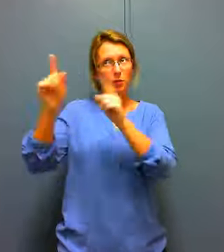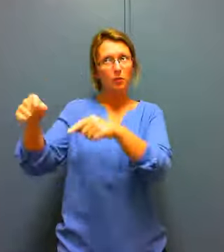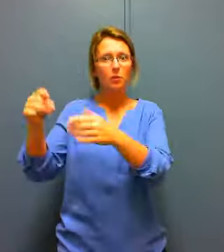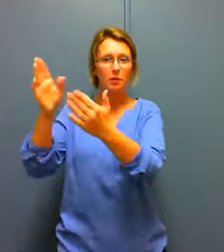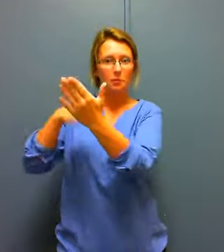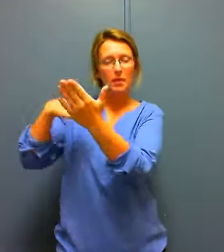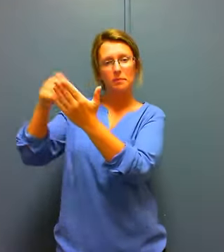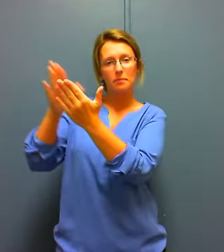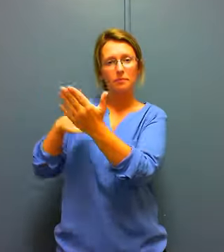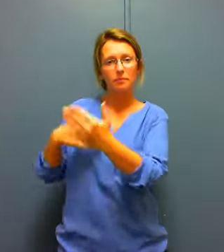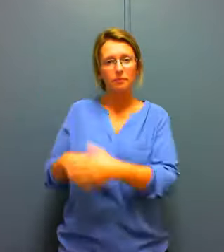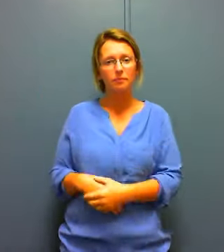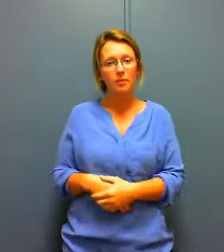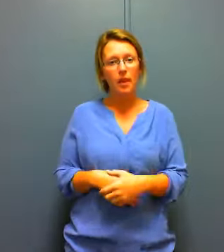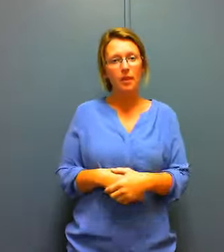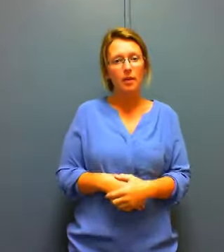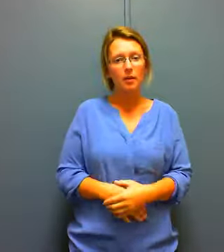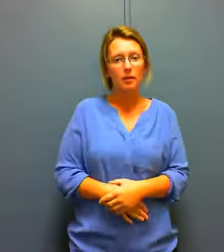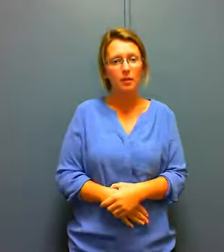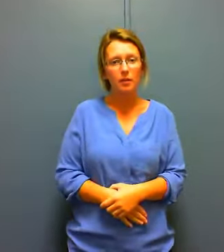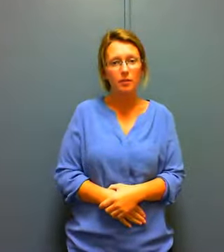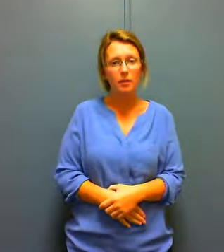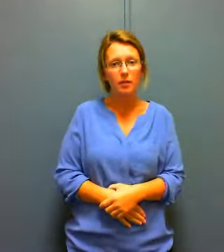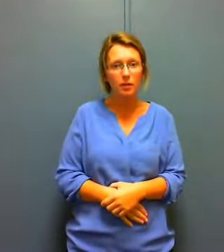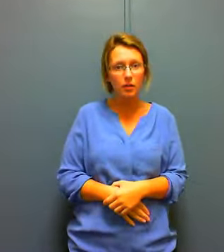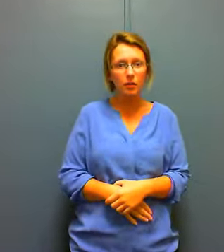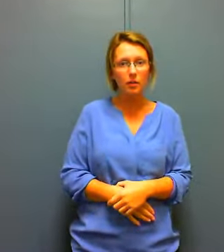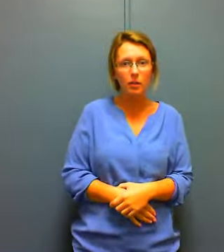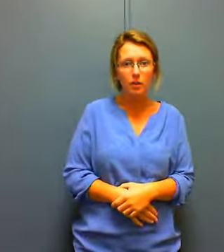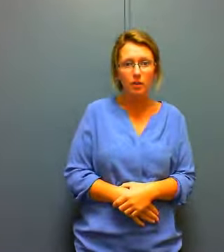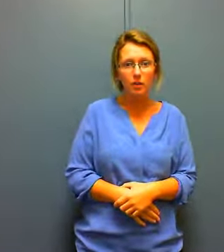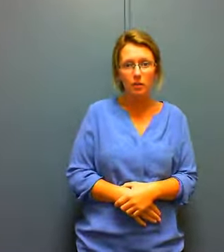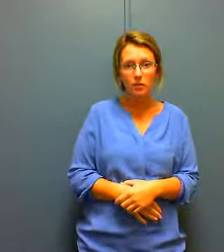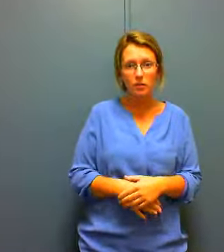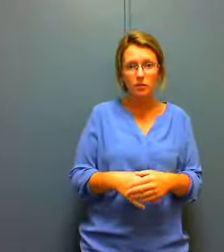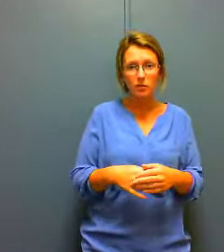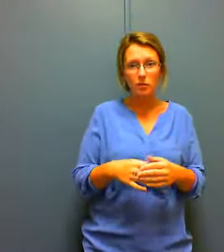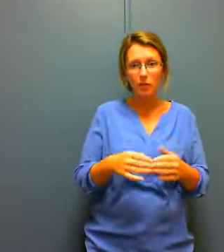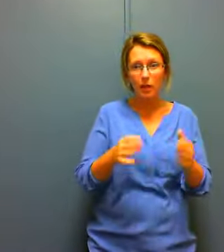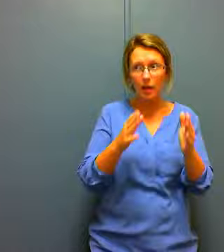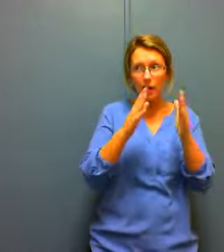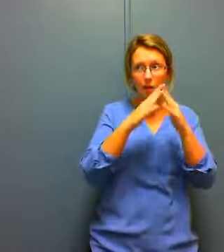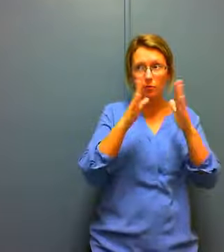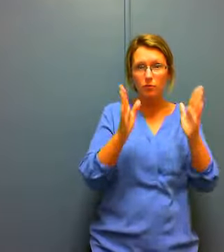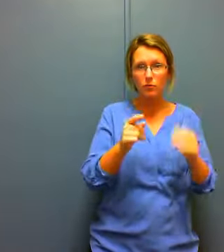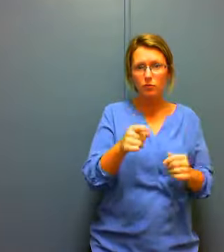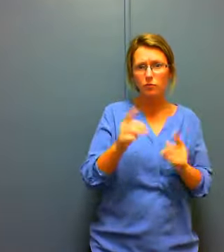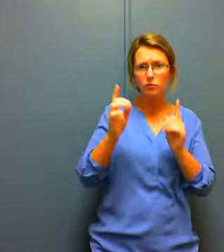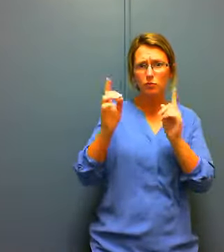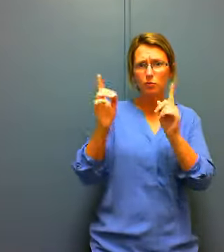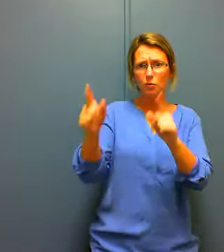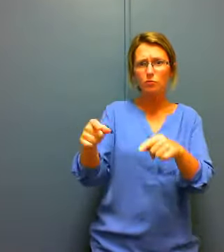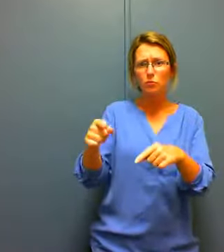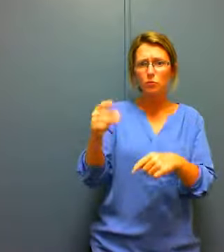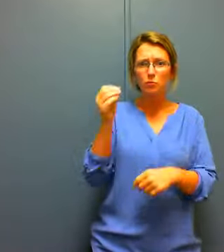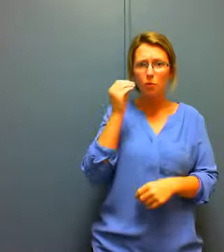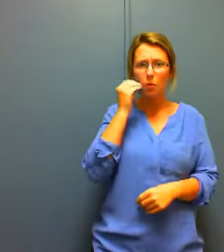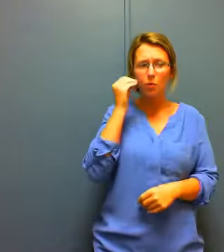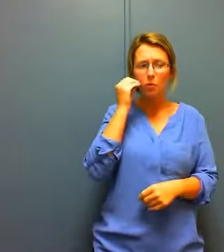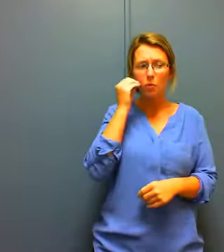houses you guys do a of things by yourselves like go to the home center and get like paint and just paint your wall yourself or even like